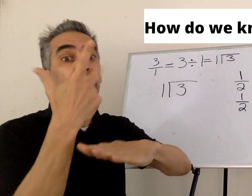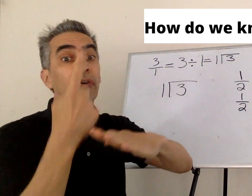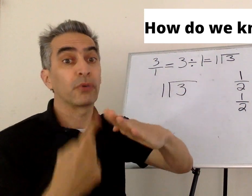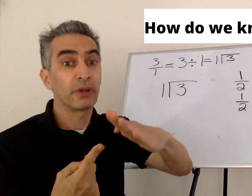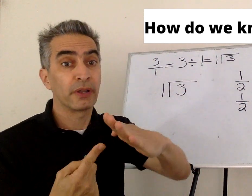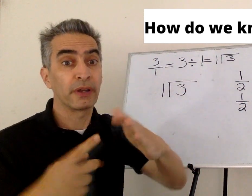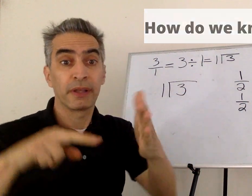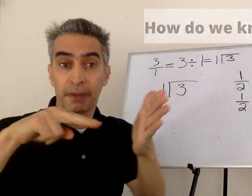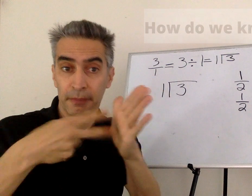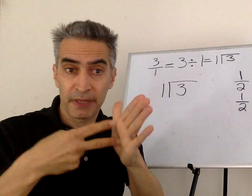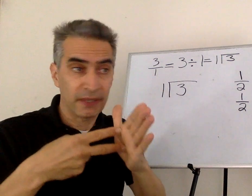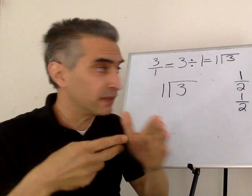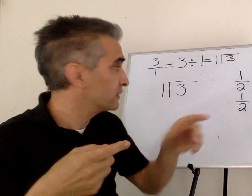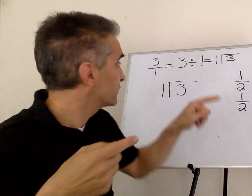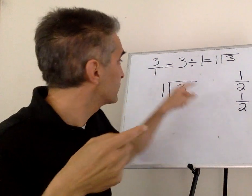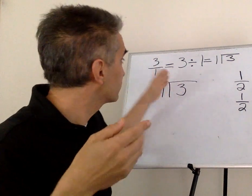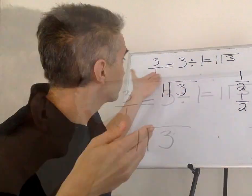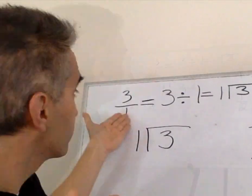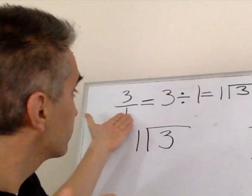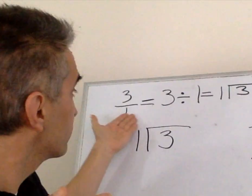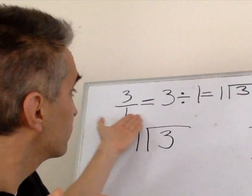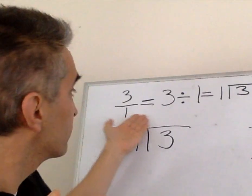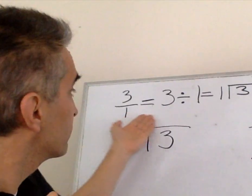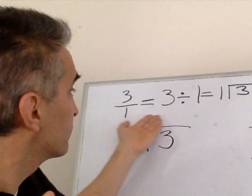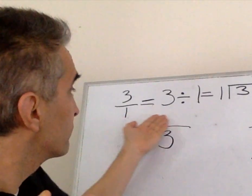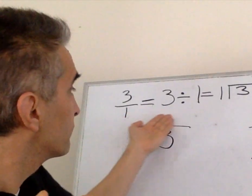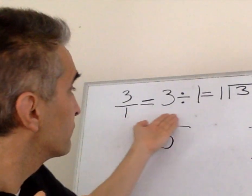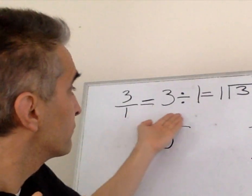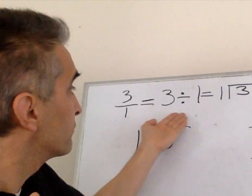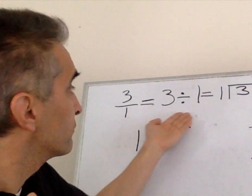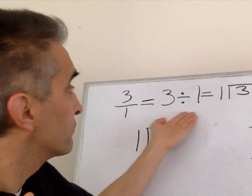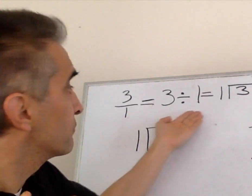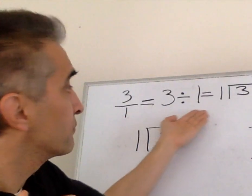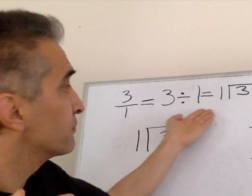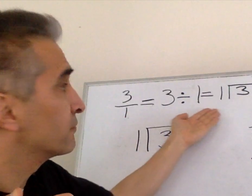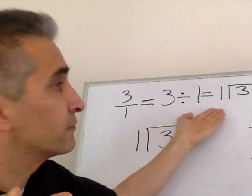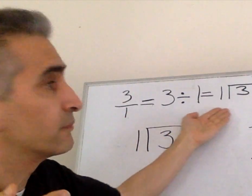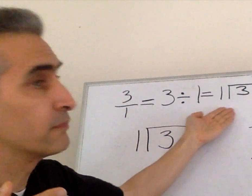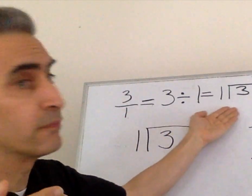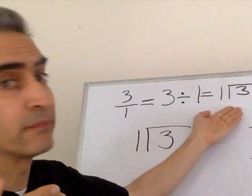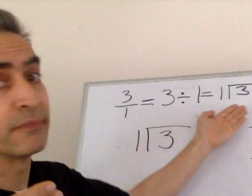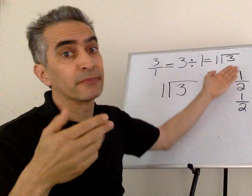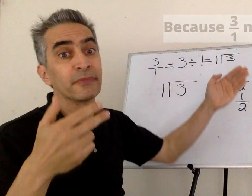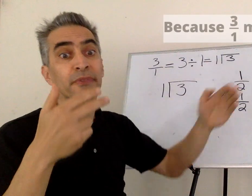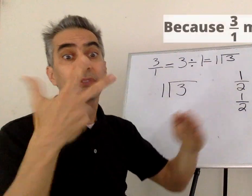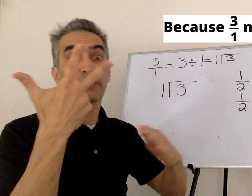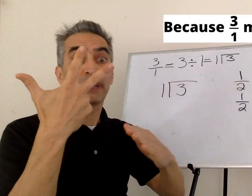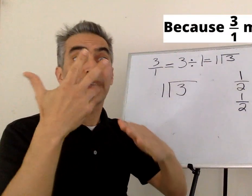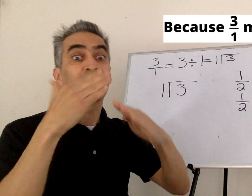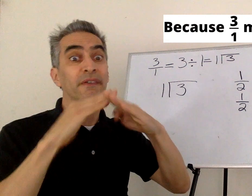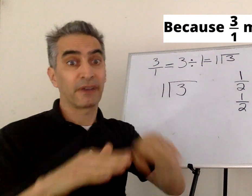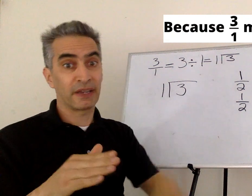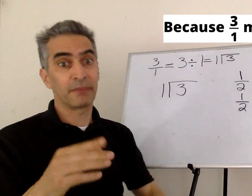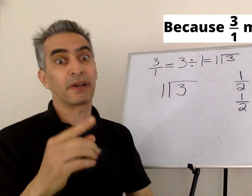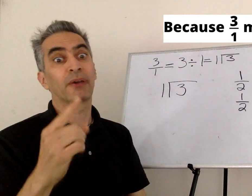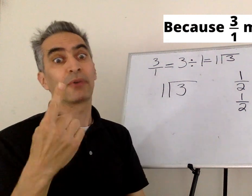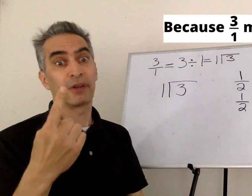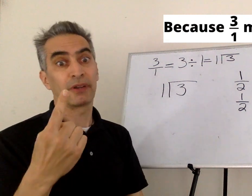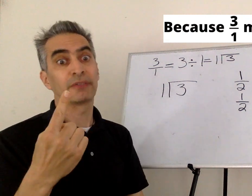Three over one means three divided by